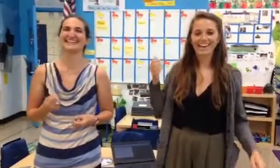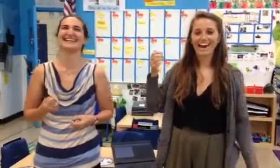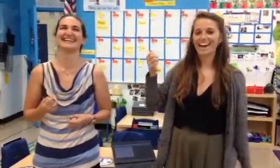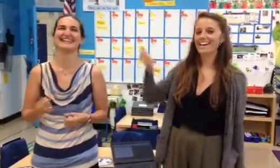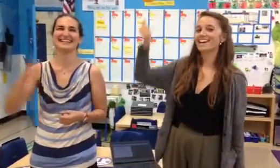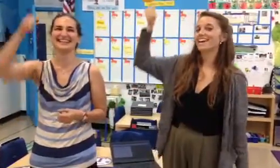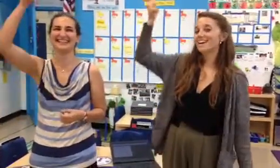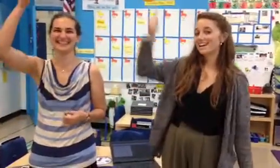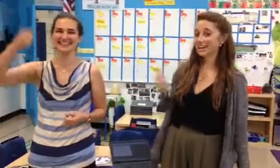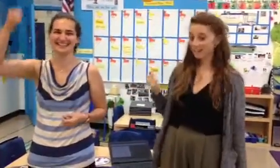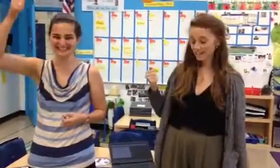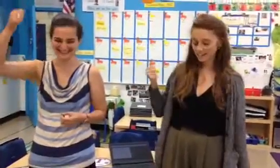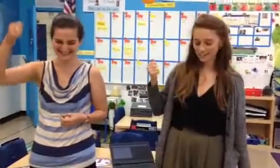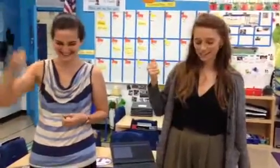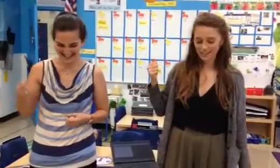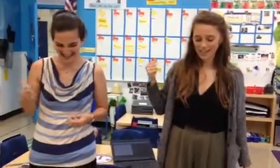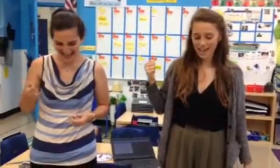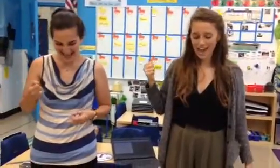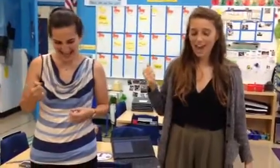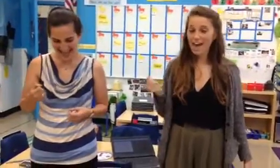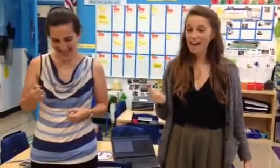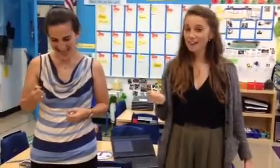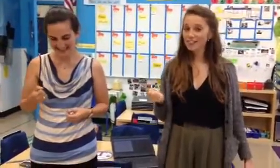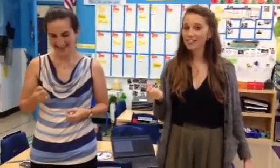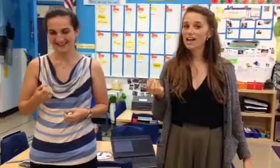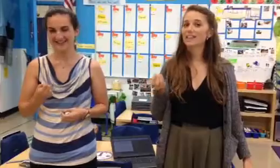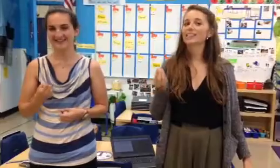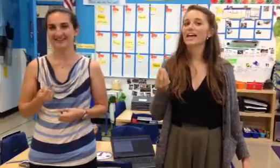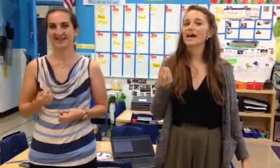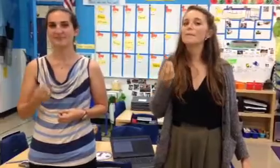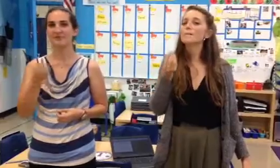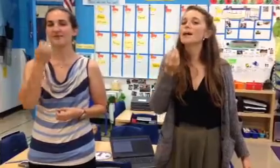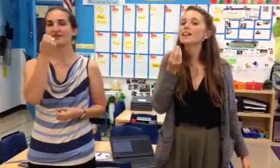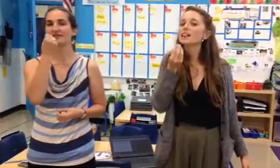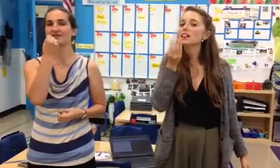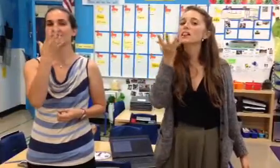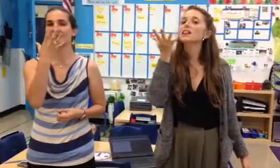kite, k. L, lamp, l.